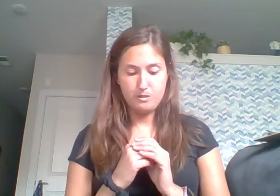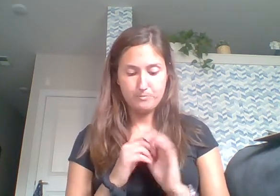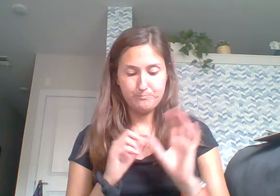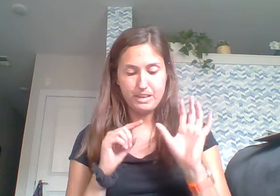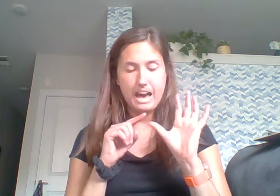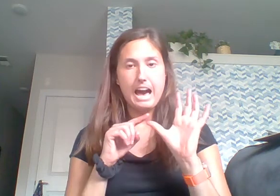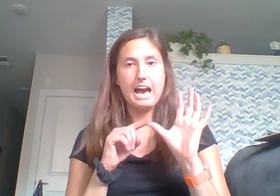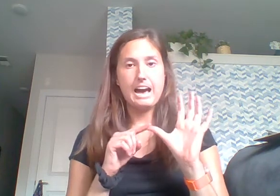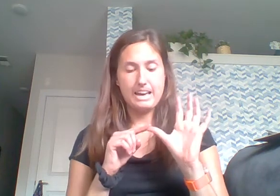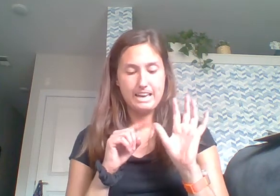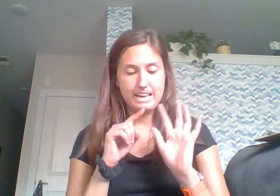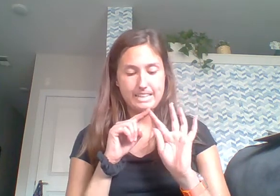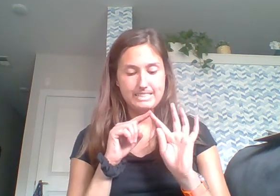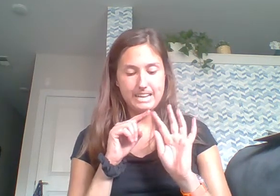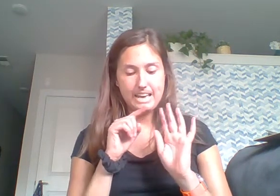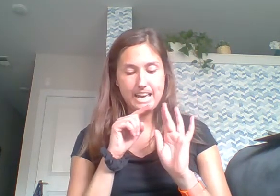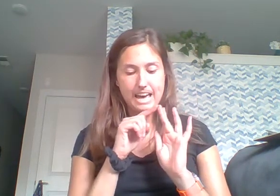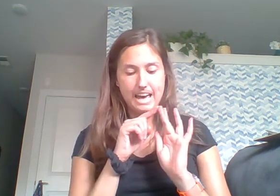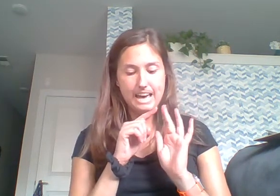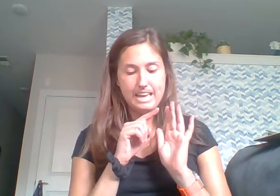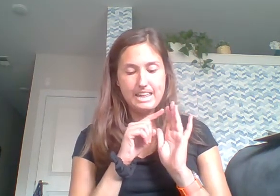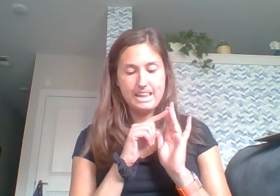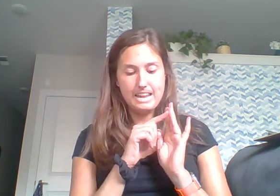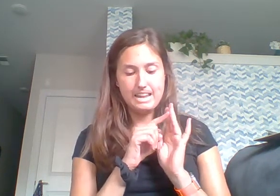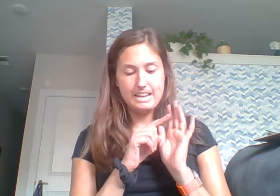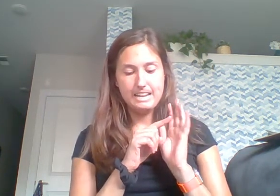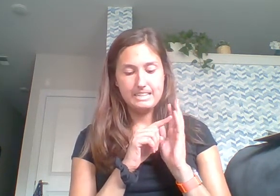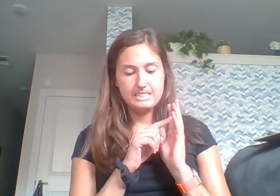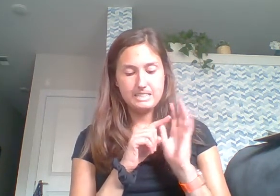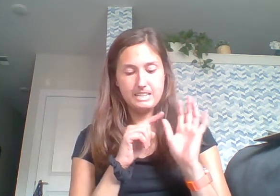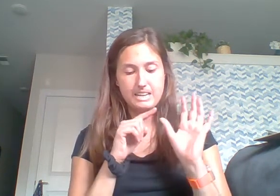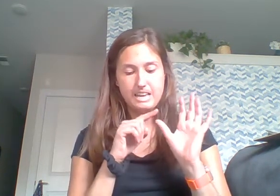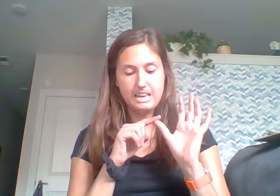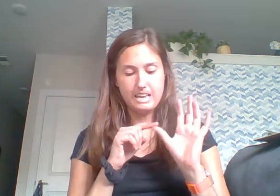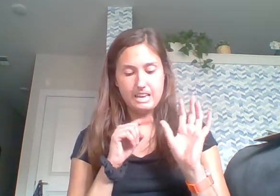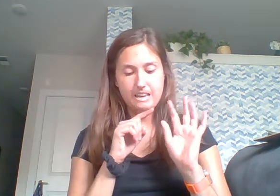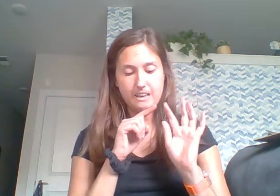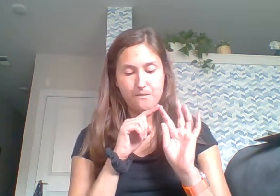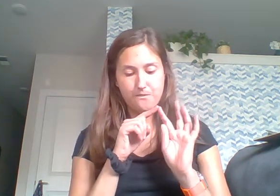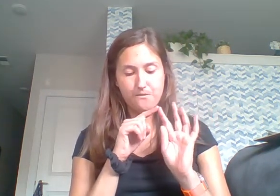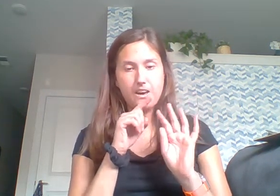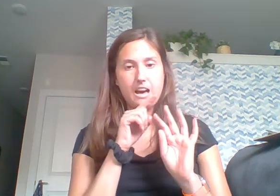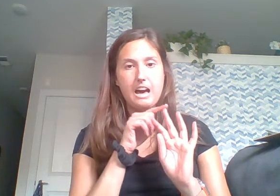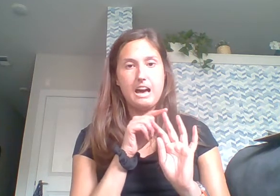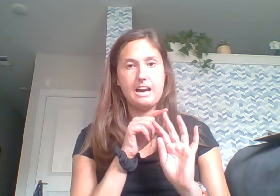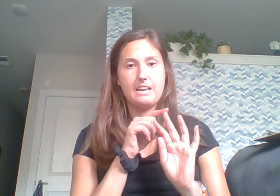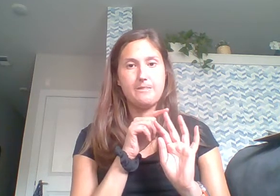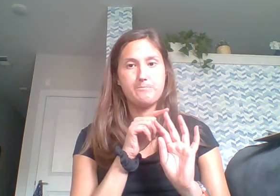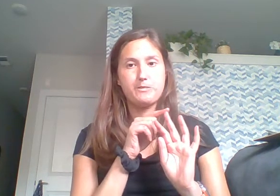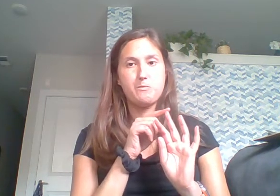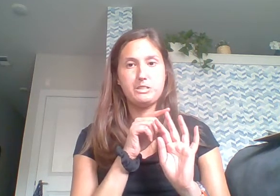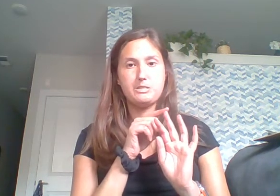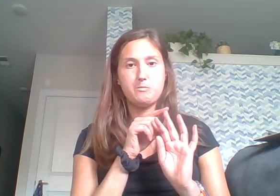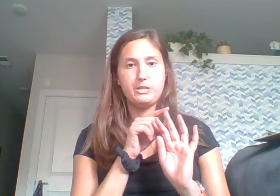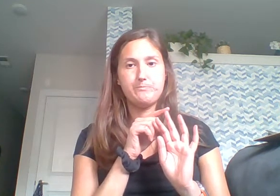one. I-d-e-n-t-i-i. What's the word?